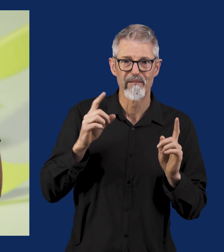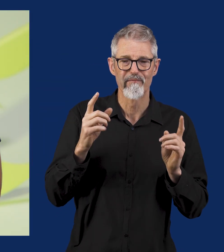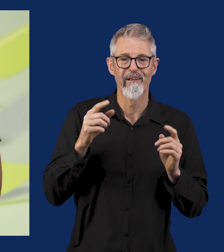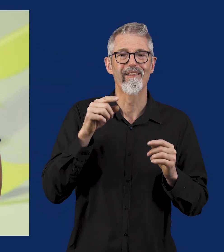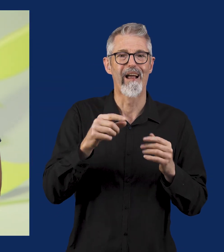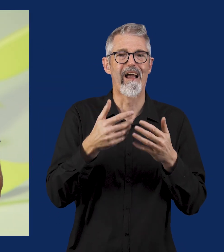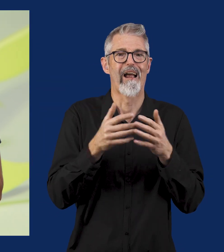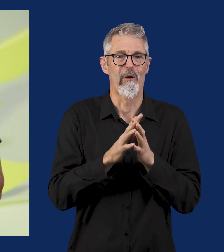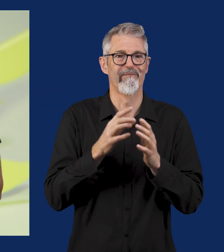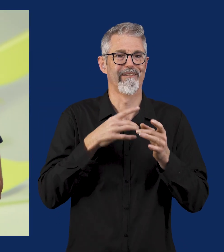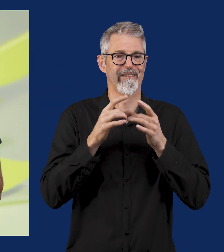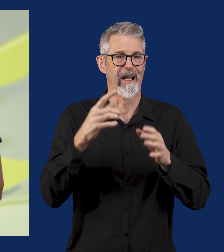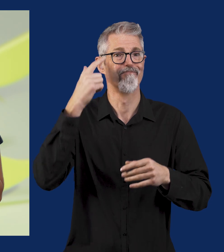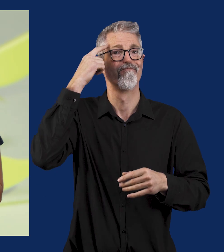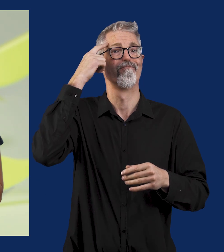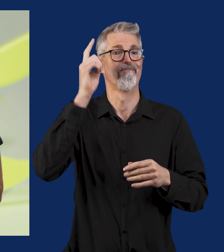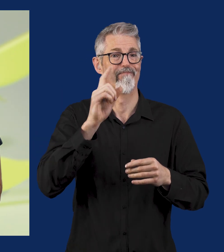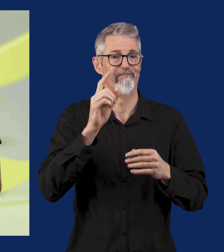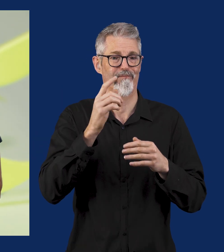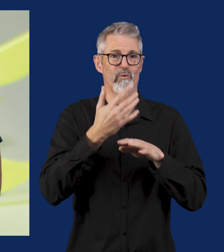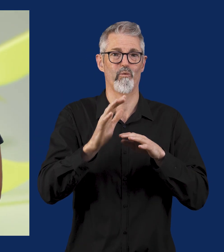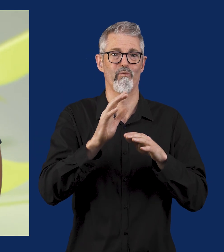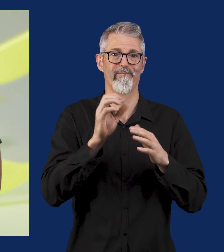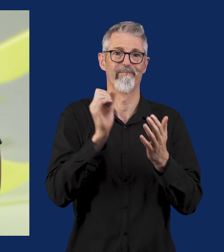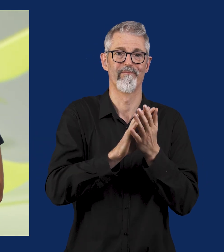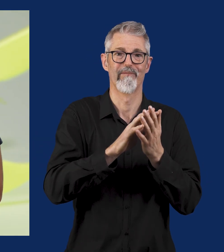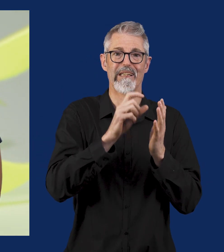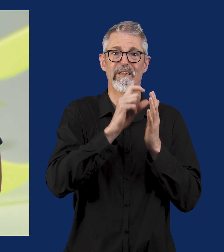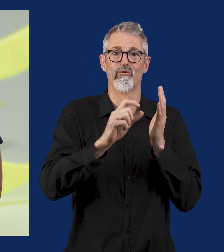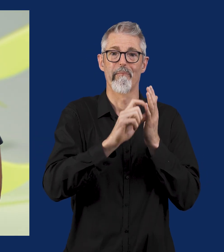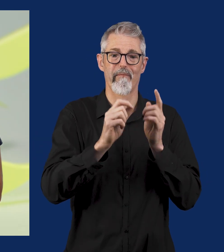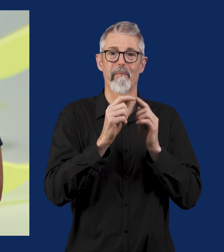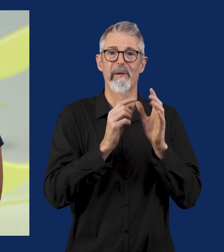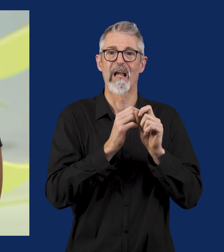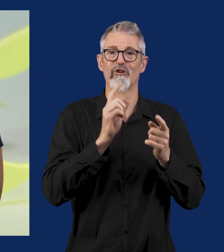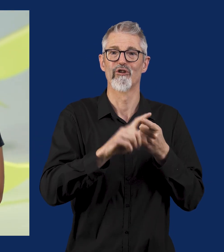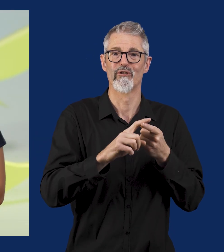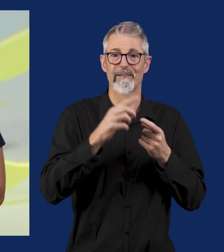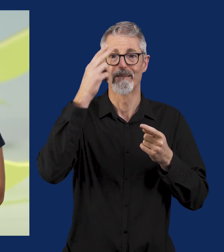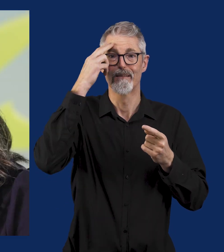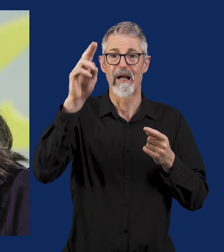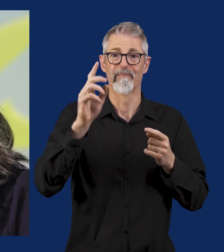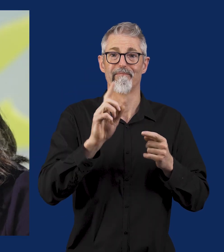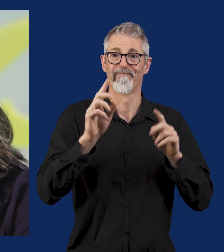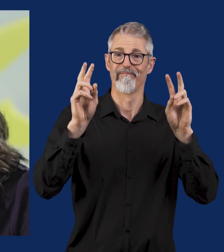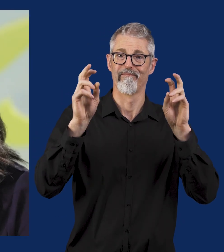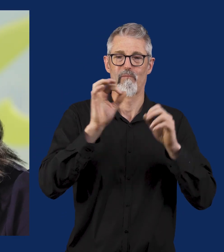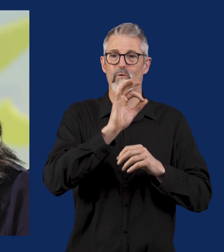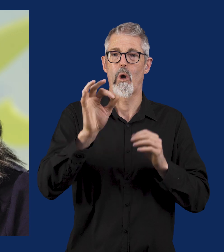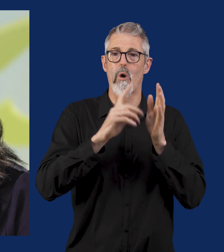me rethink my choices was, what message am I sending to others like myself? And that's when I started my Instagram